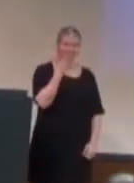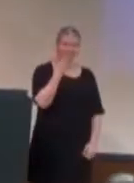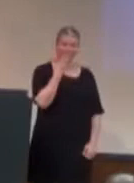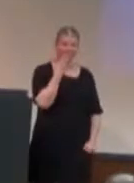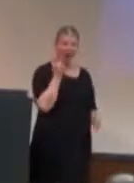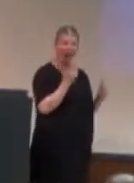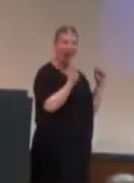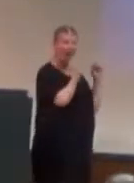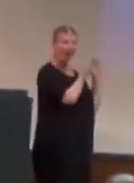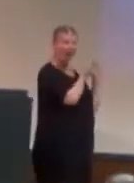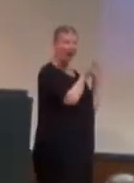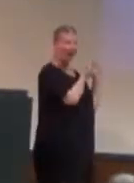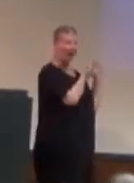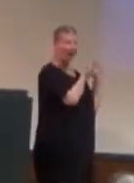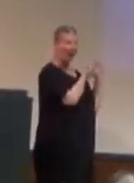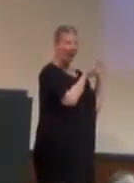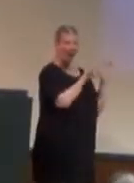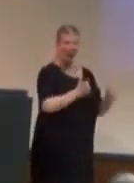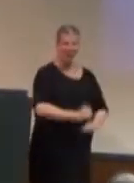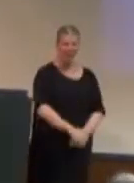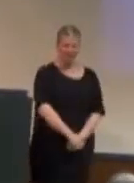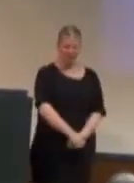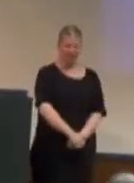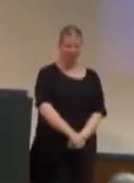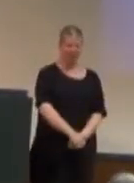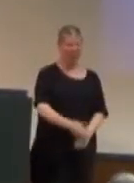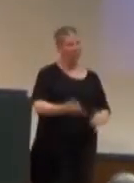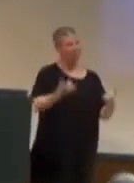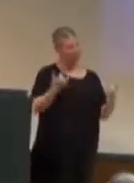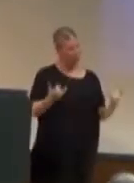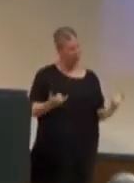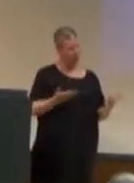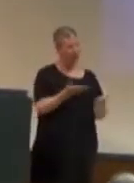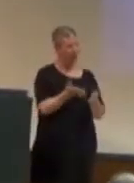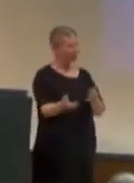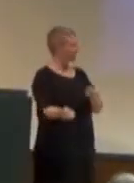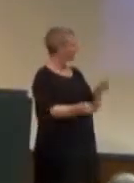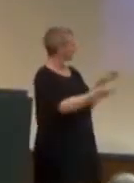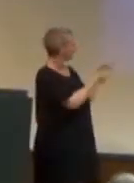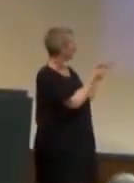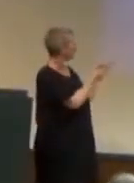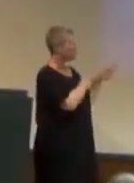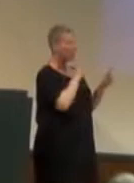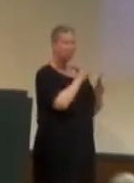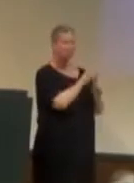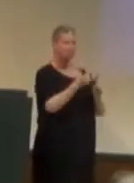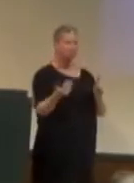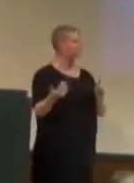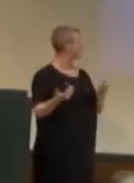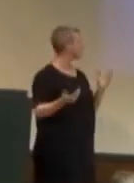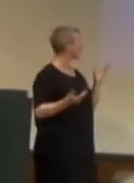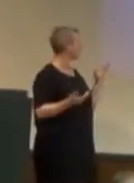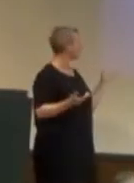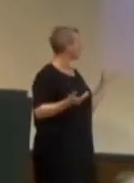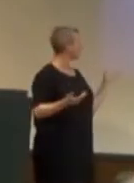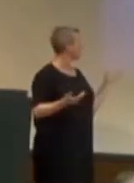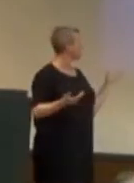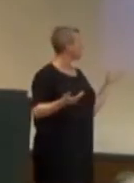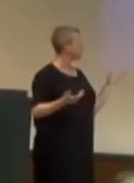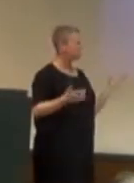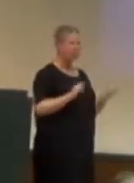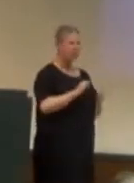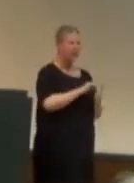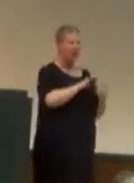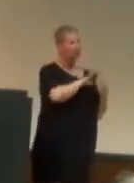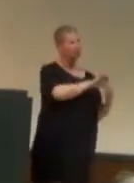There we go. So, today, as you can see, I will be talking about connecting to an audience.